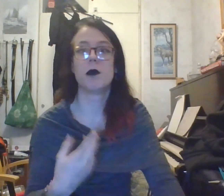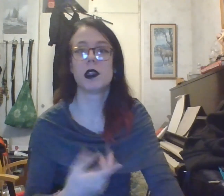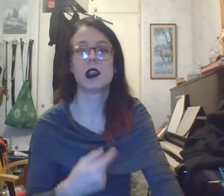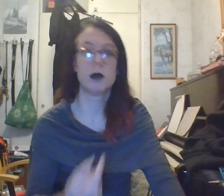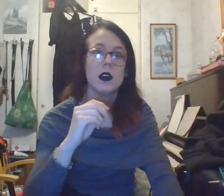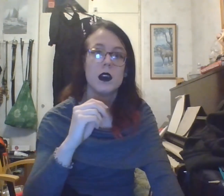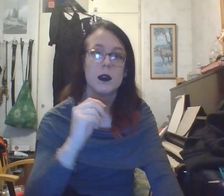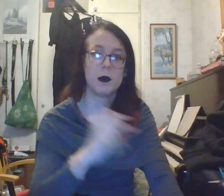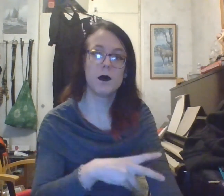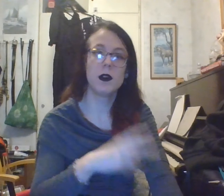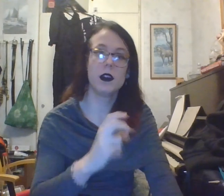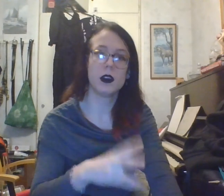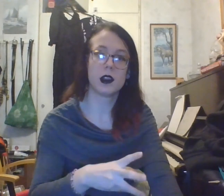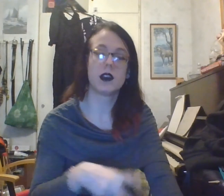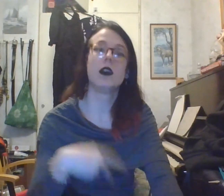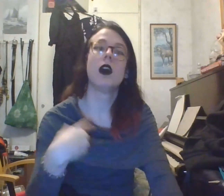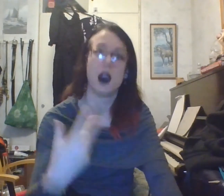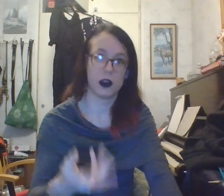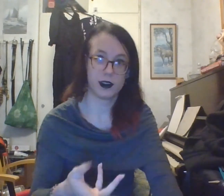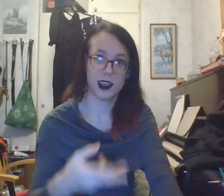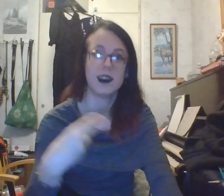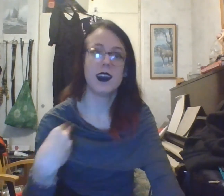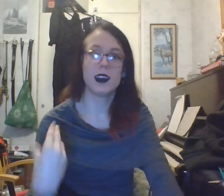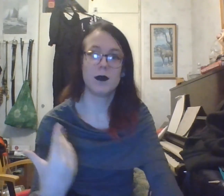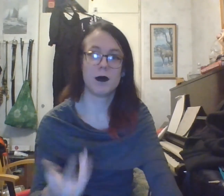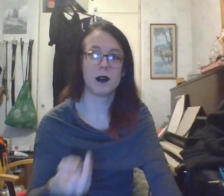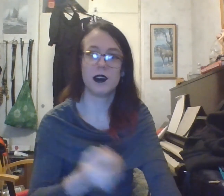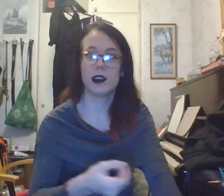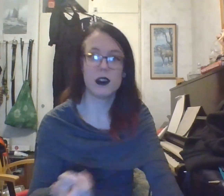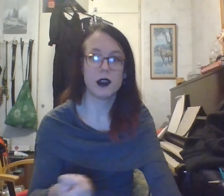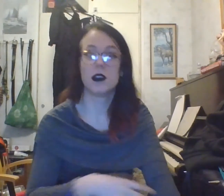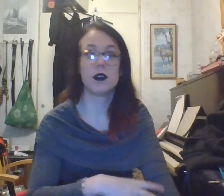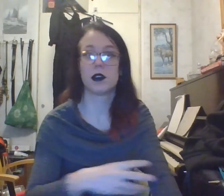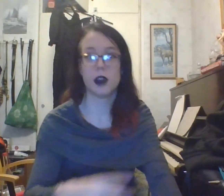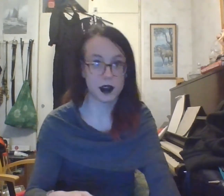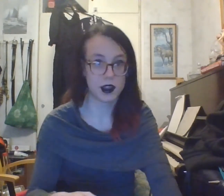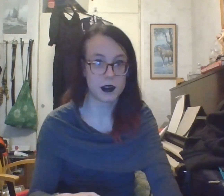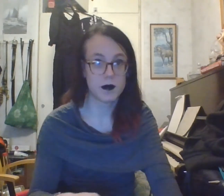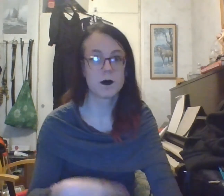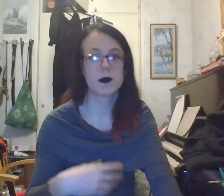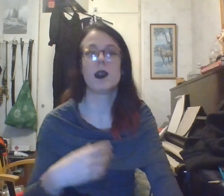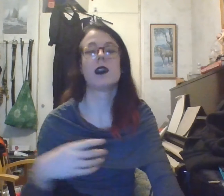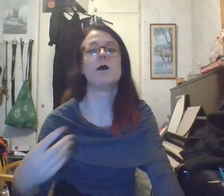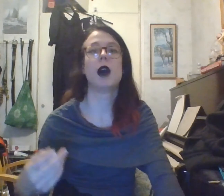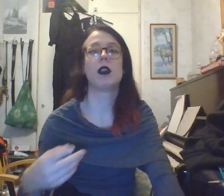means the people who use it owns it and the people who don't use it doesn't own it. In comparison to